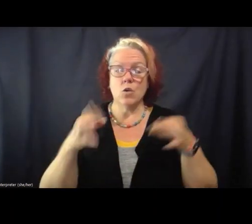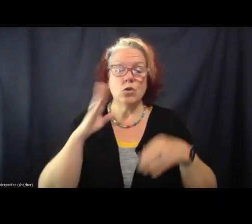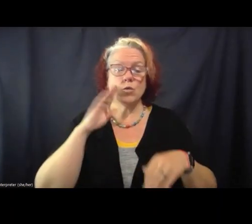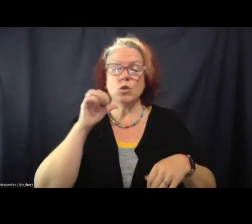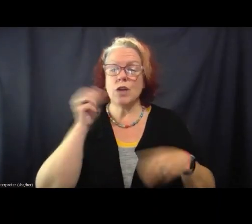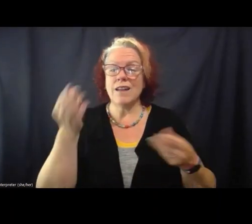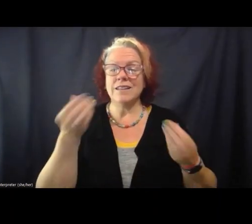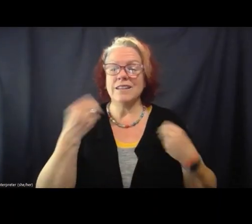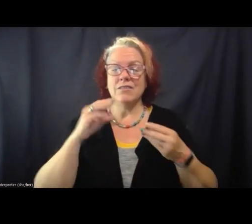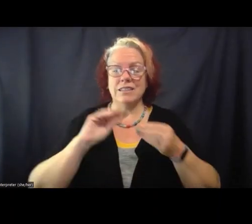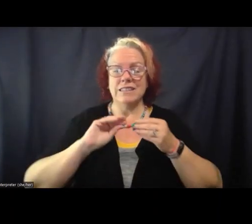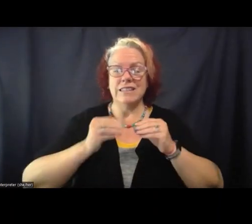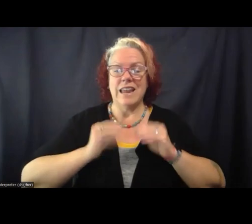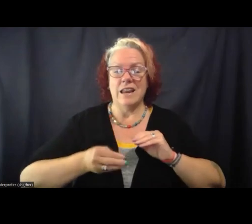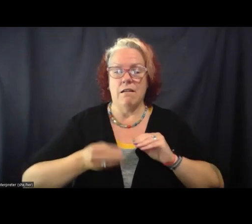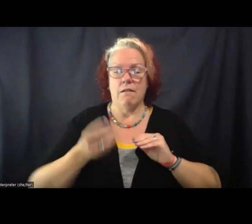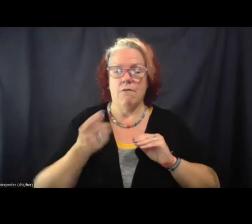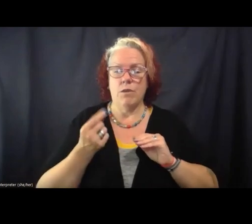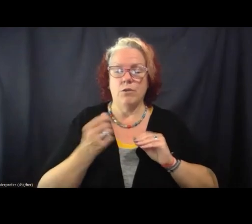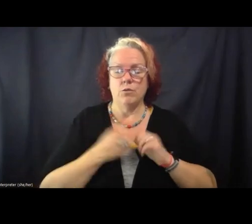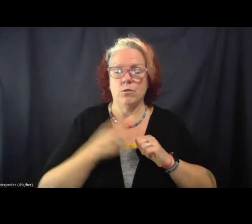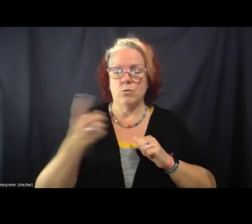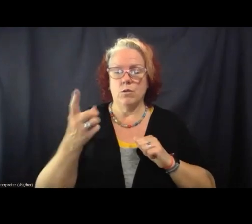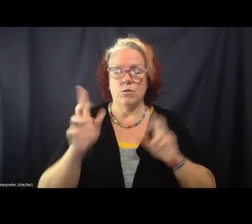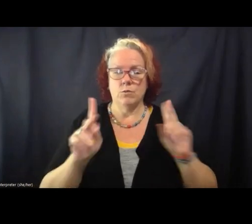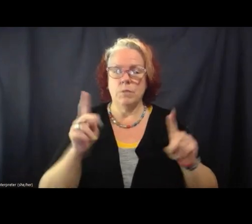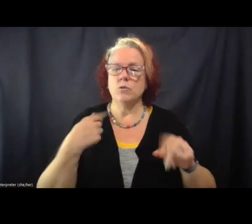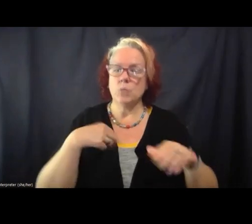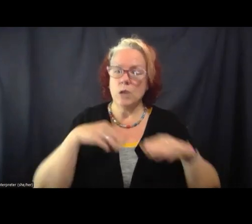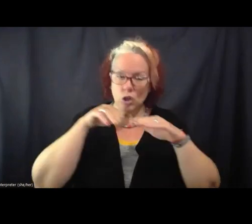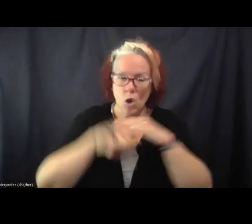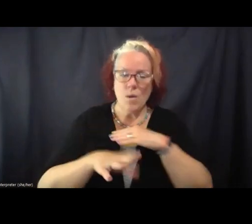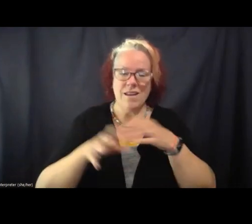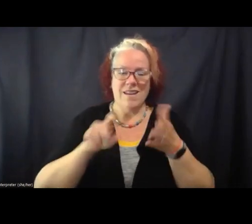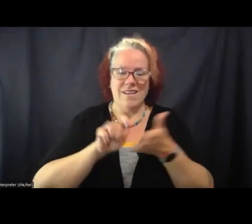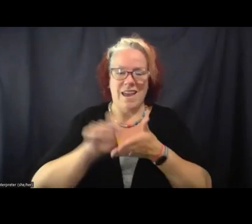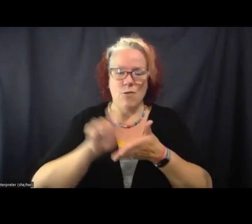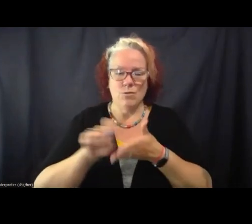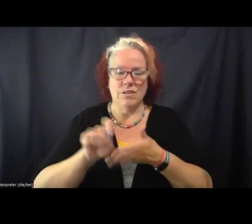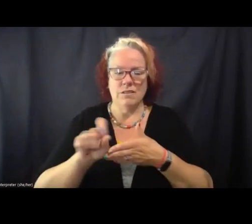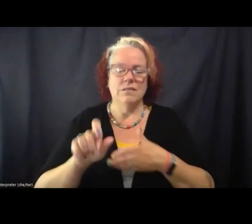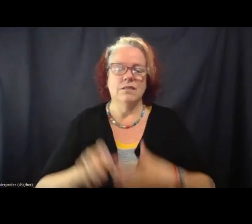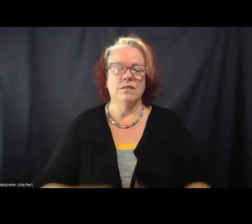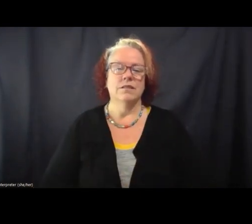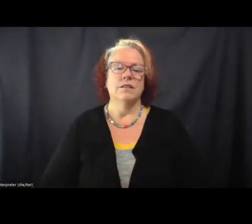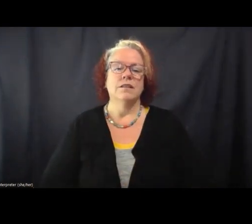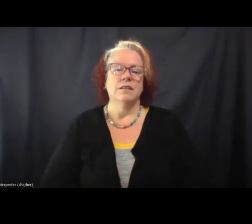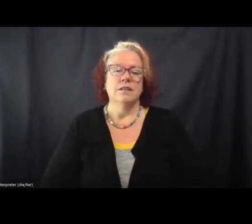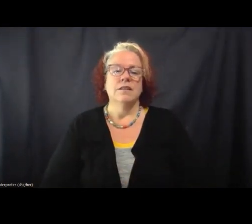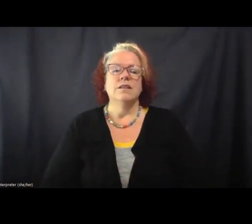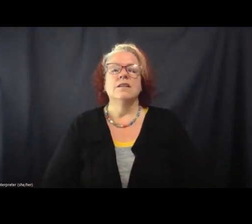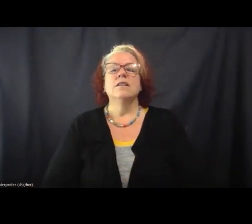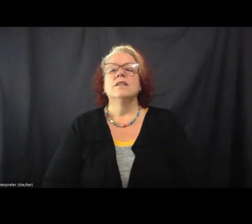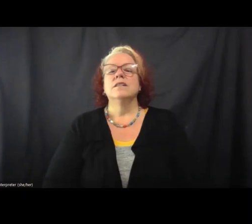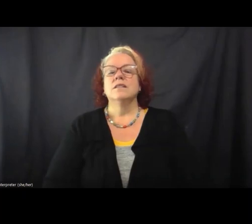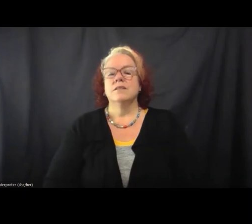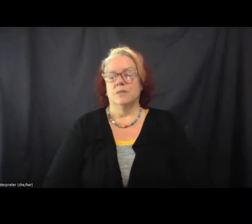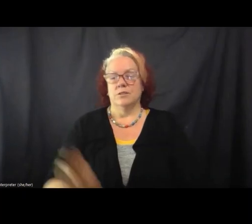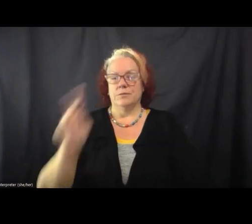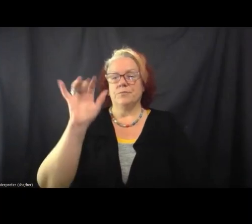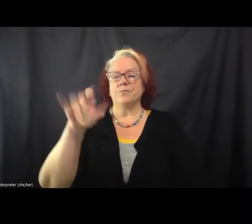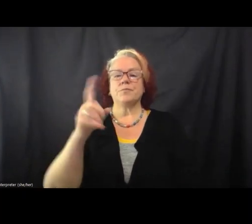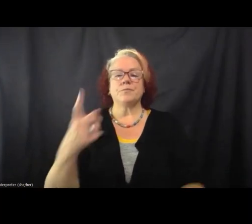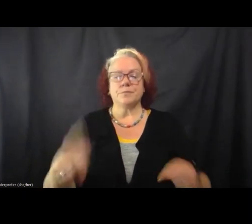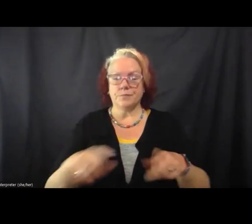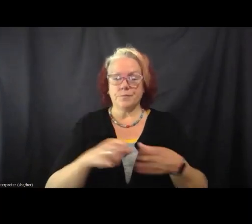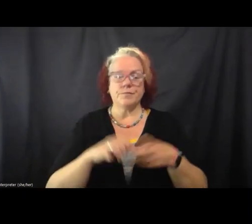and we can go in and count ourselves and then say, okay, this is what's happening. This is what needs to change